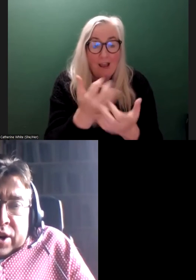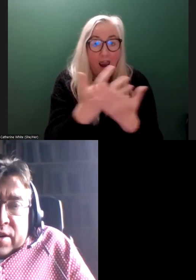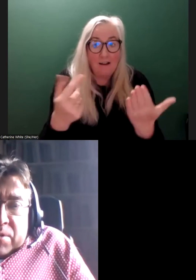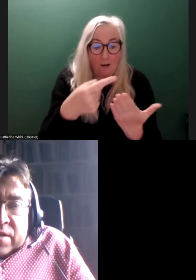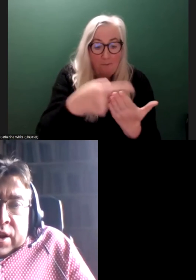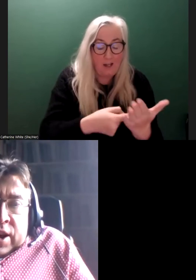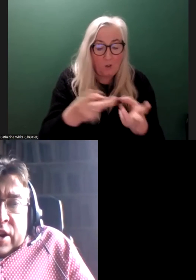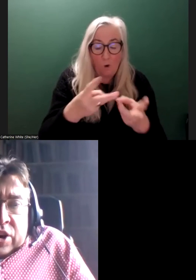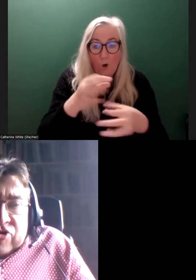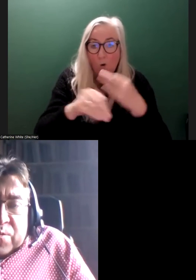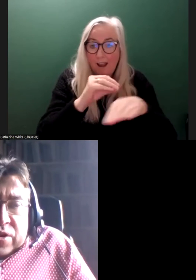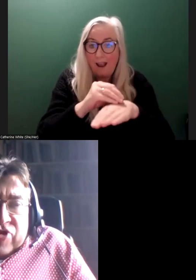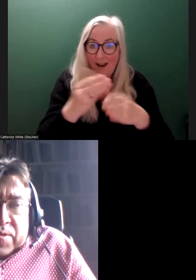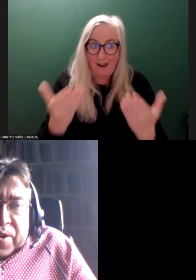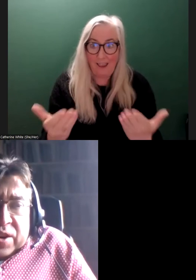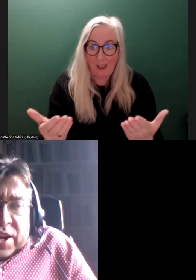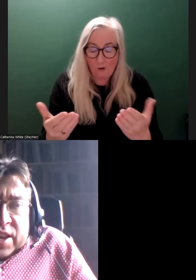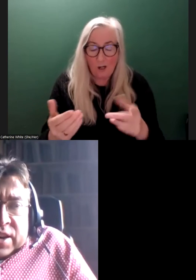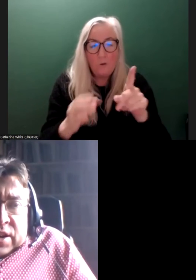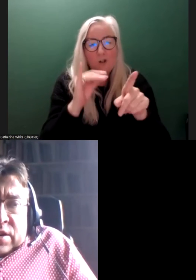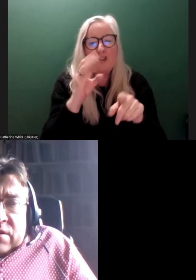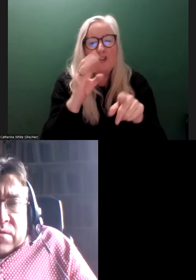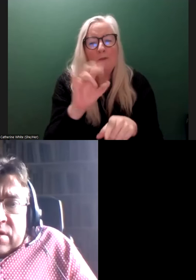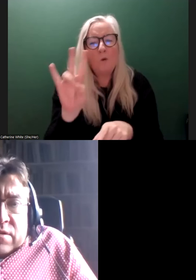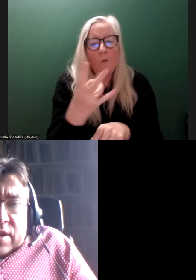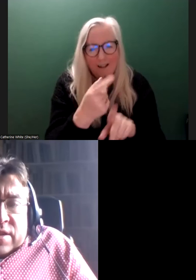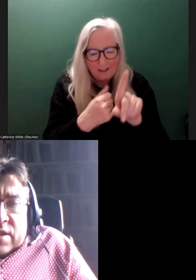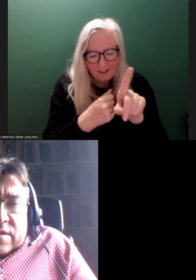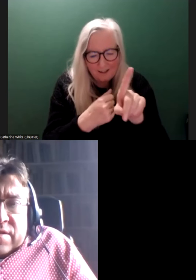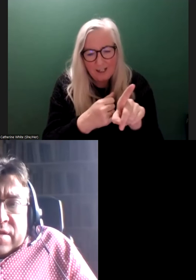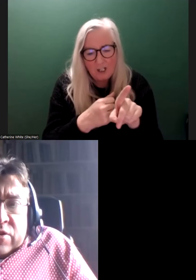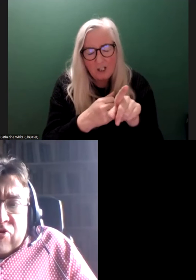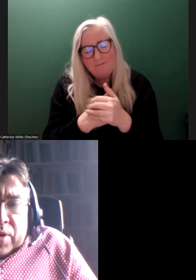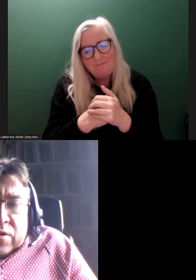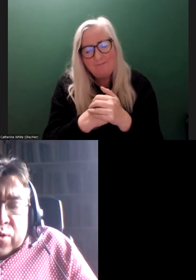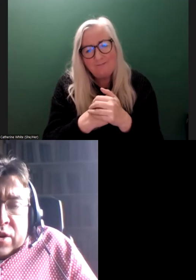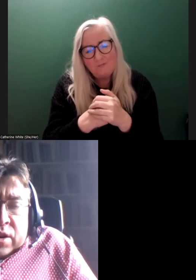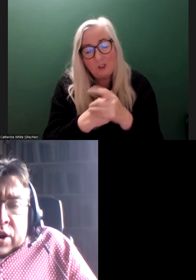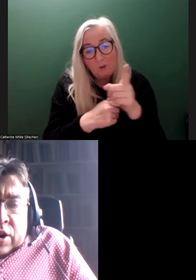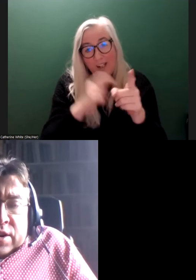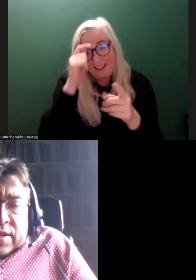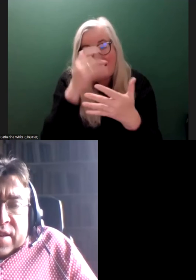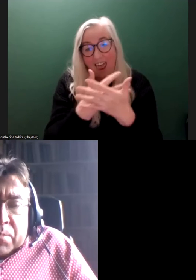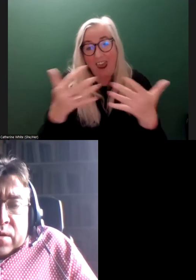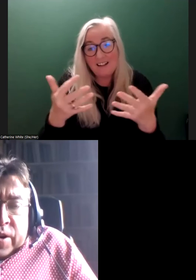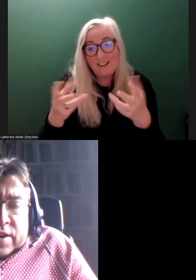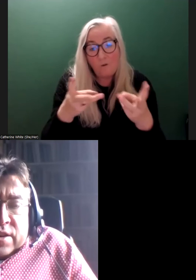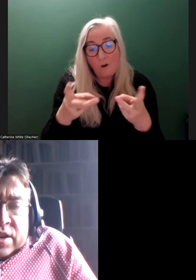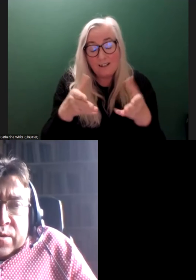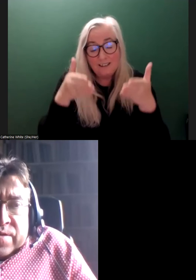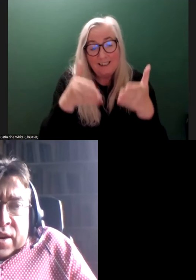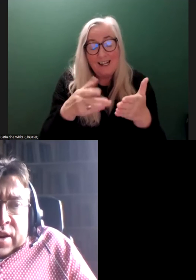work going on at the minute. And I just wonder, James, very quickly, do you not think that this is a huge amount of work on disabled